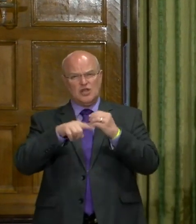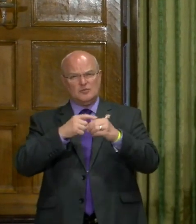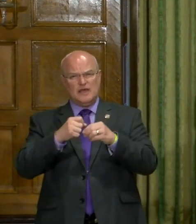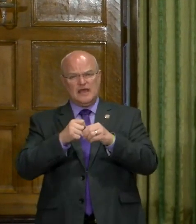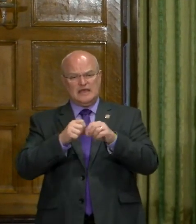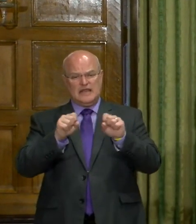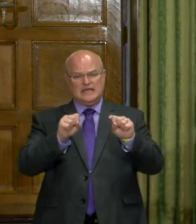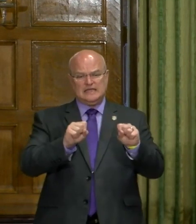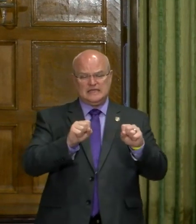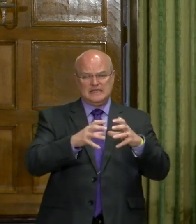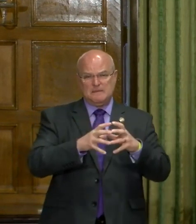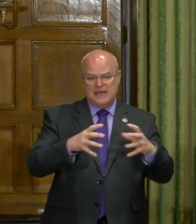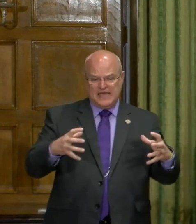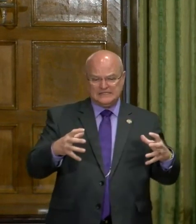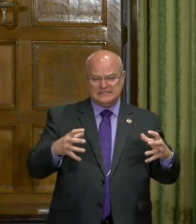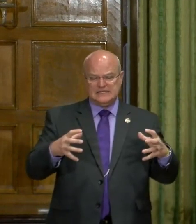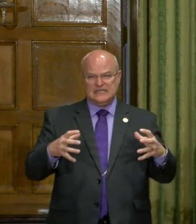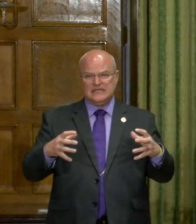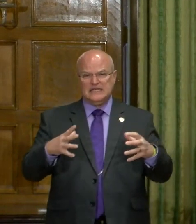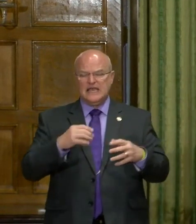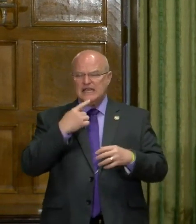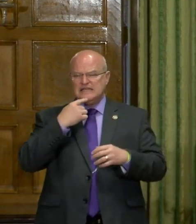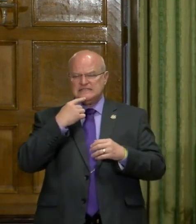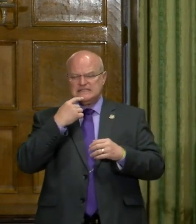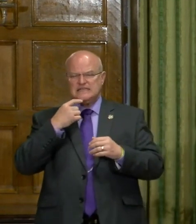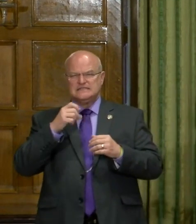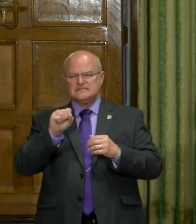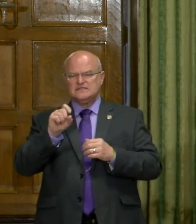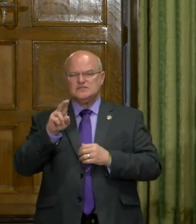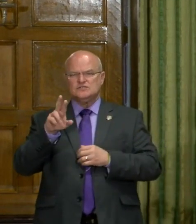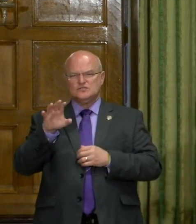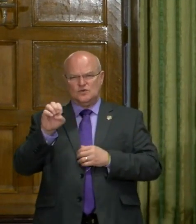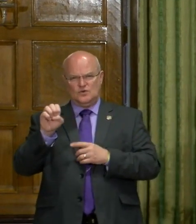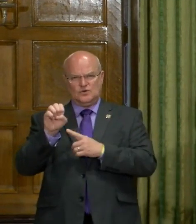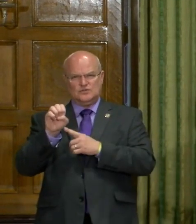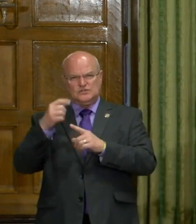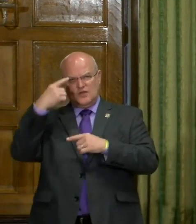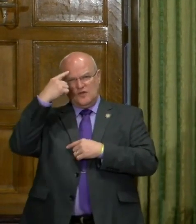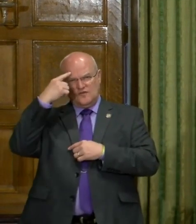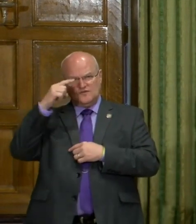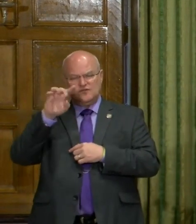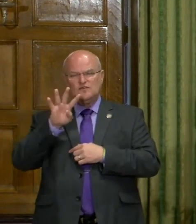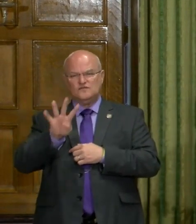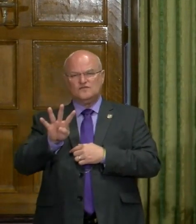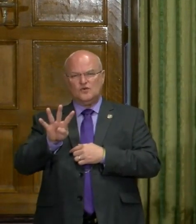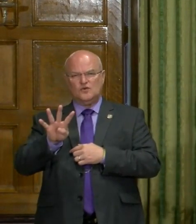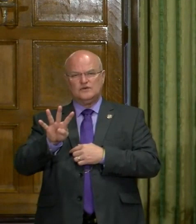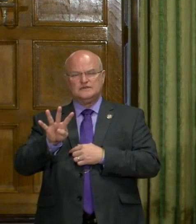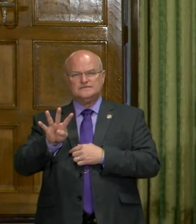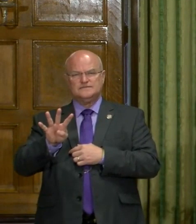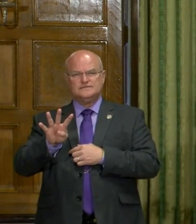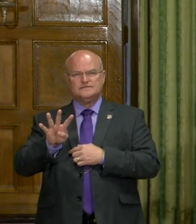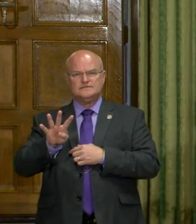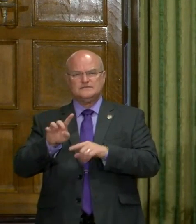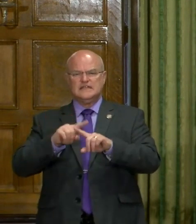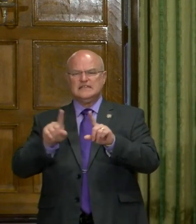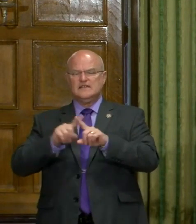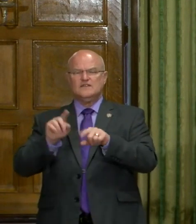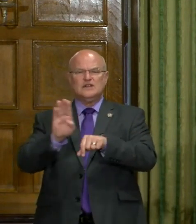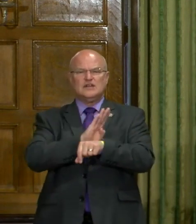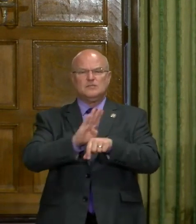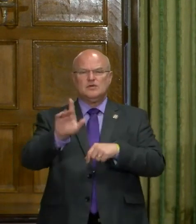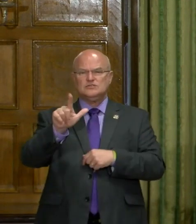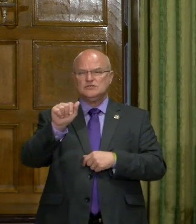capacity. And it cites as the sources four different commercial